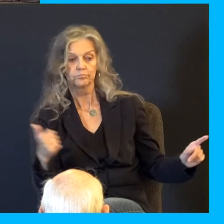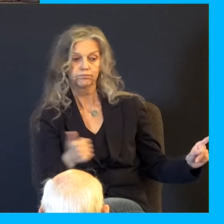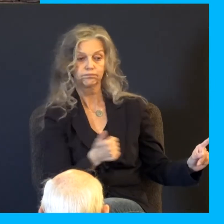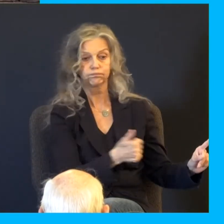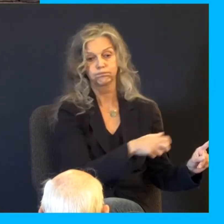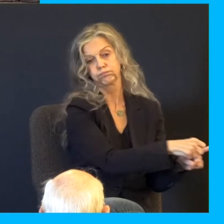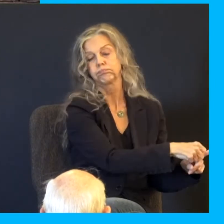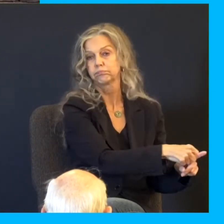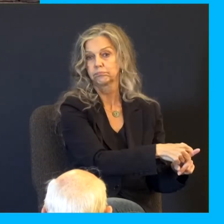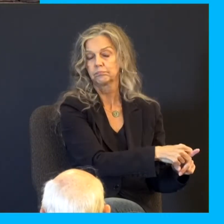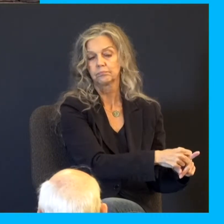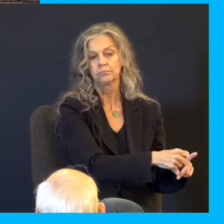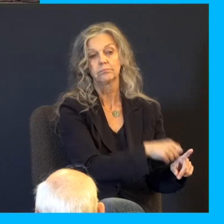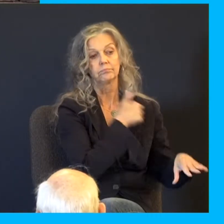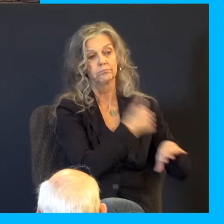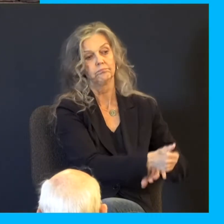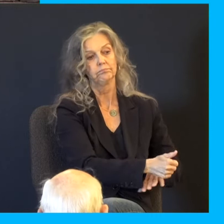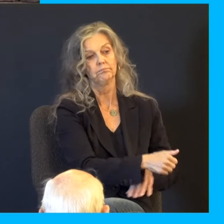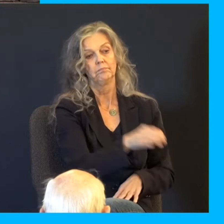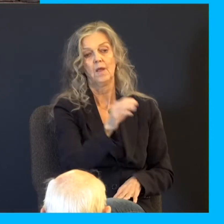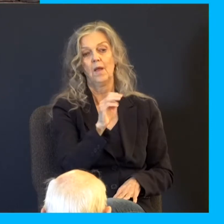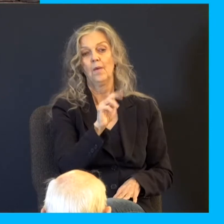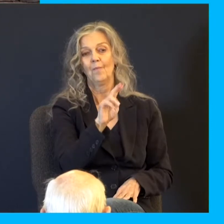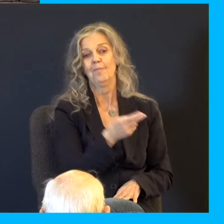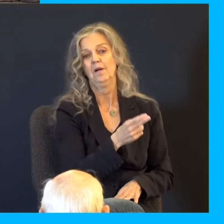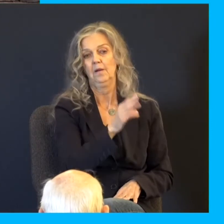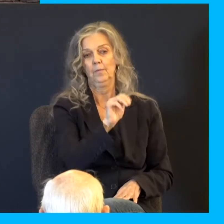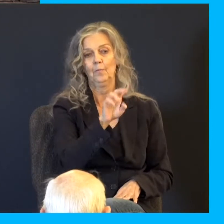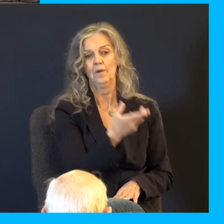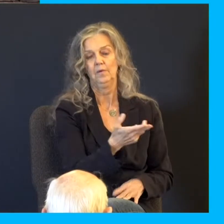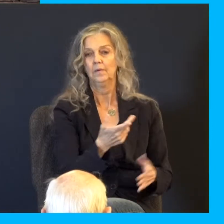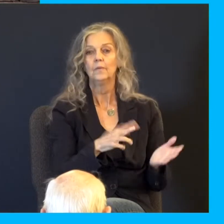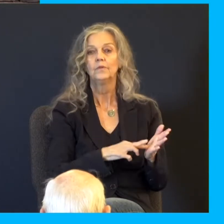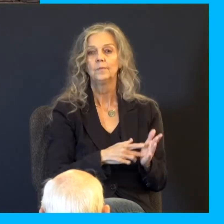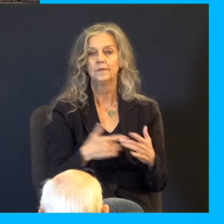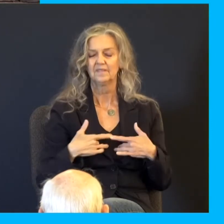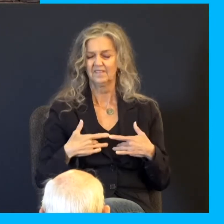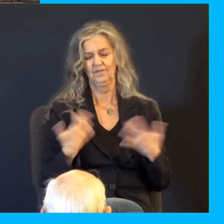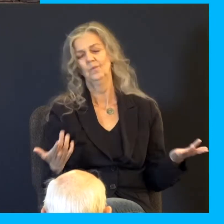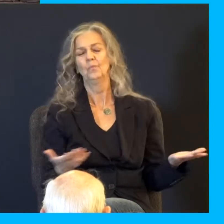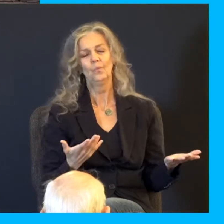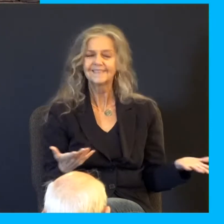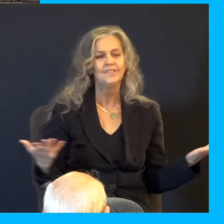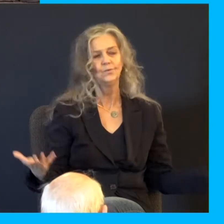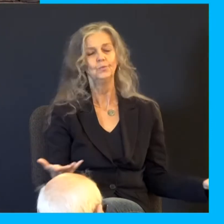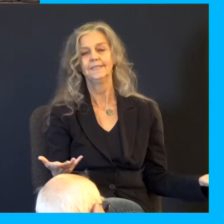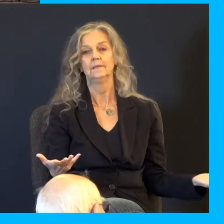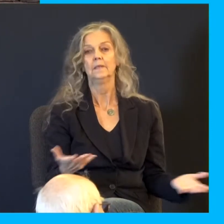unto them, literally, ma, ma, which in Hebrew is, what, what. So, for example, if you go to someone there